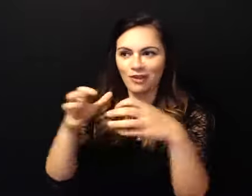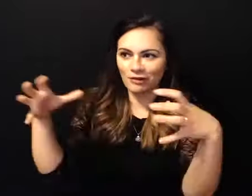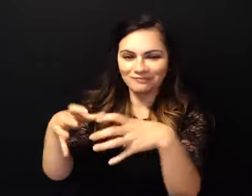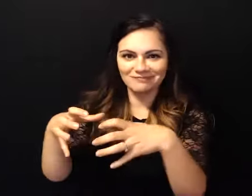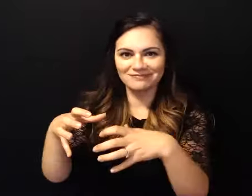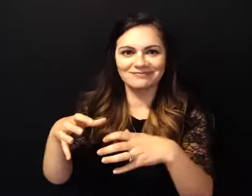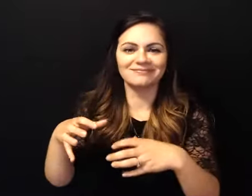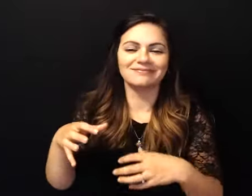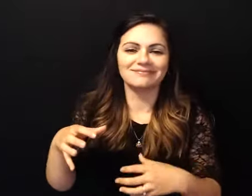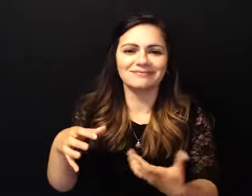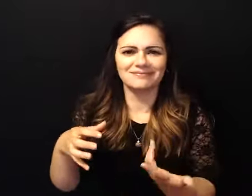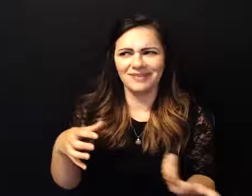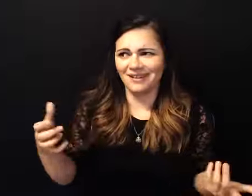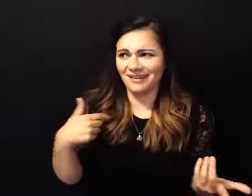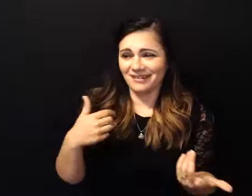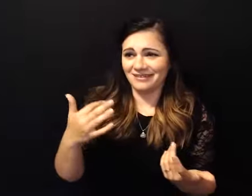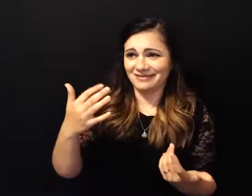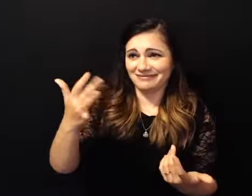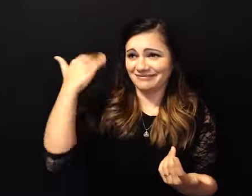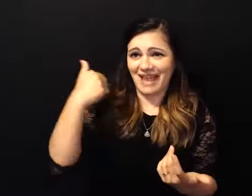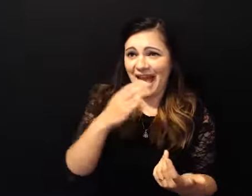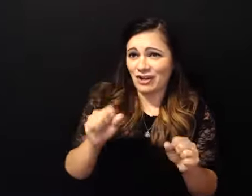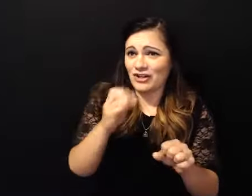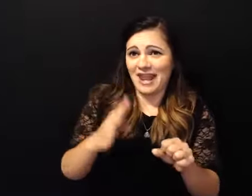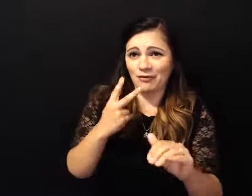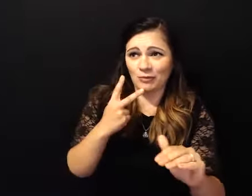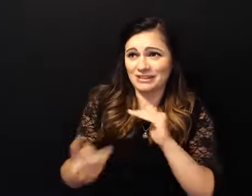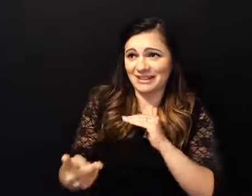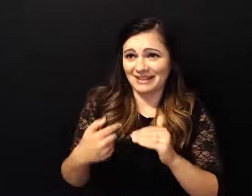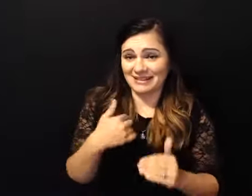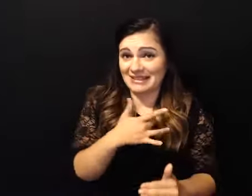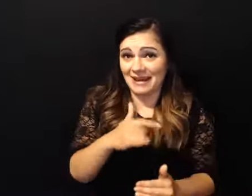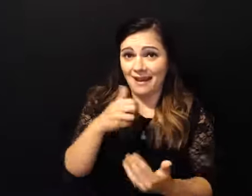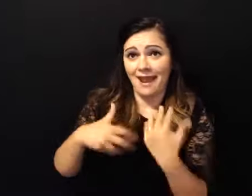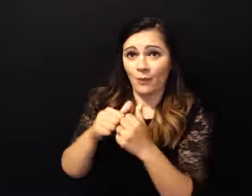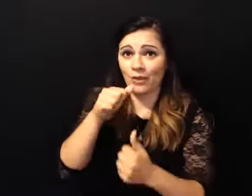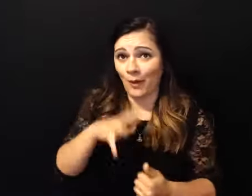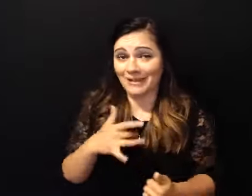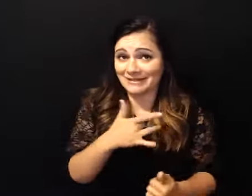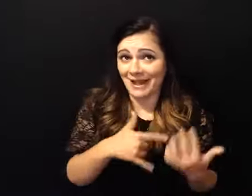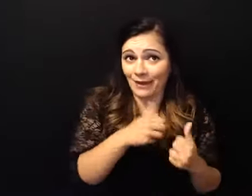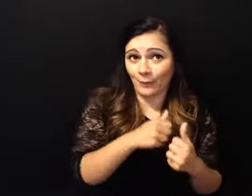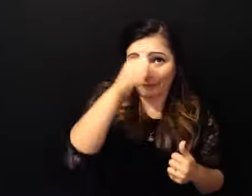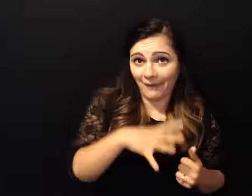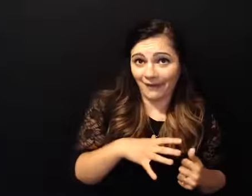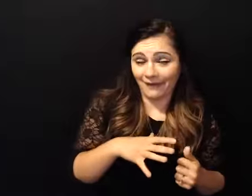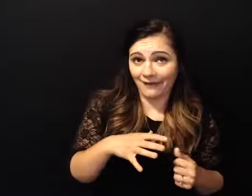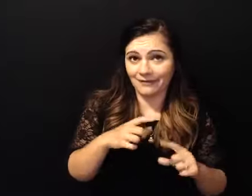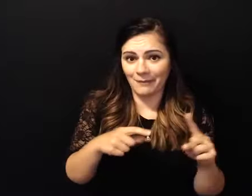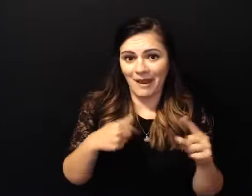out with the women i hung out with the men and here i am i've got this new baby and we're headed off to the middle of the woods with all these women and